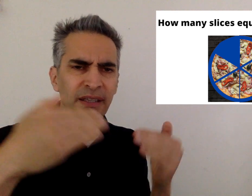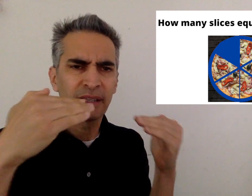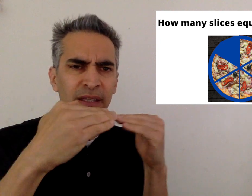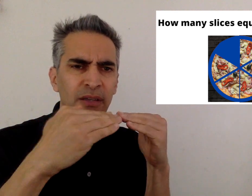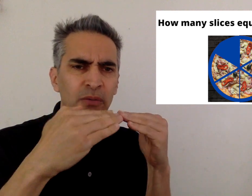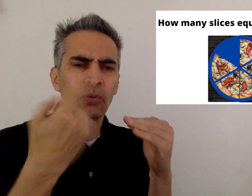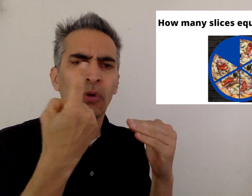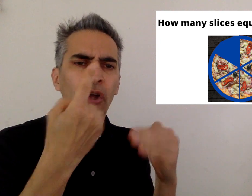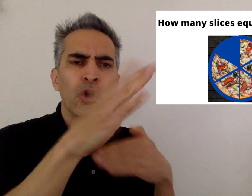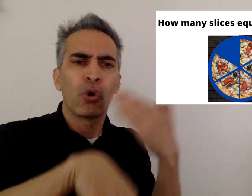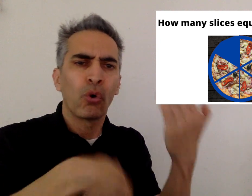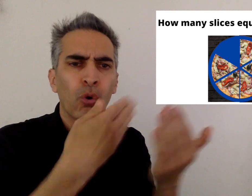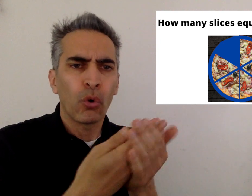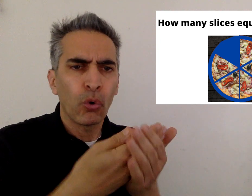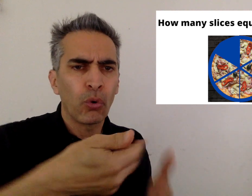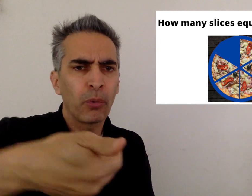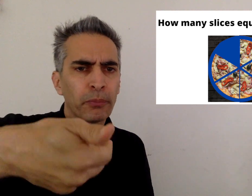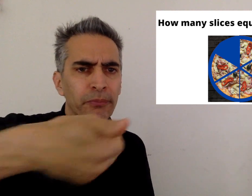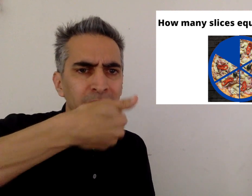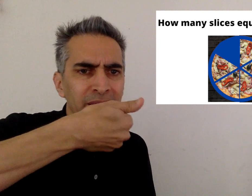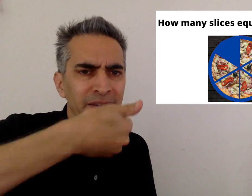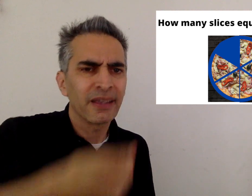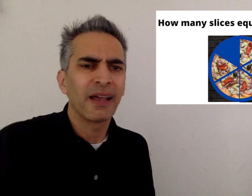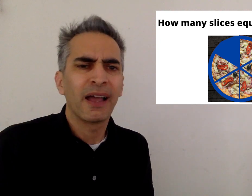How many slices equal one whole pizza?